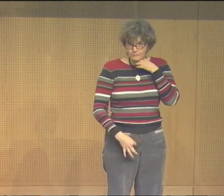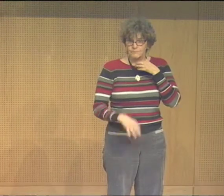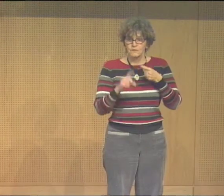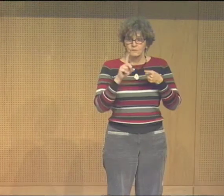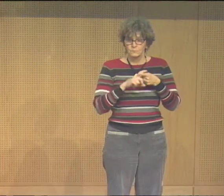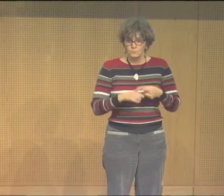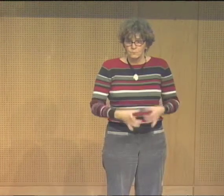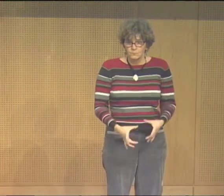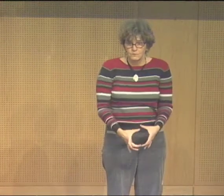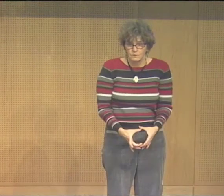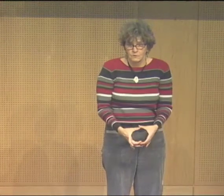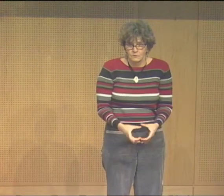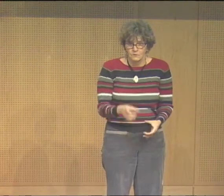the two figures of my daughters?